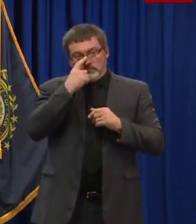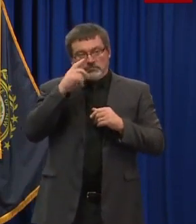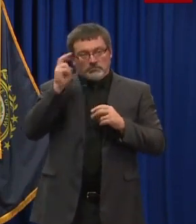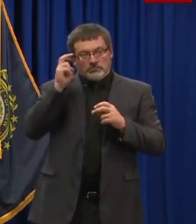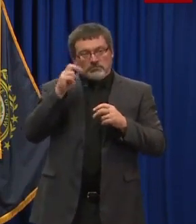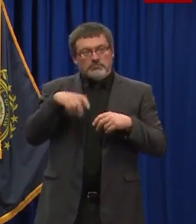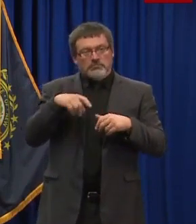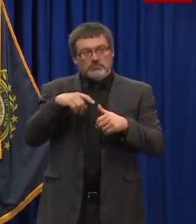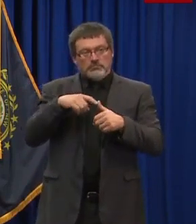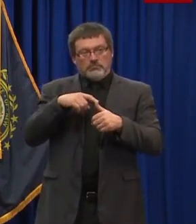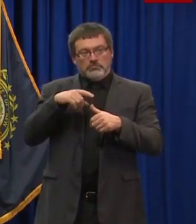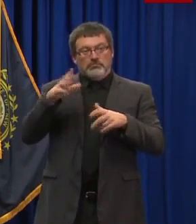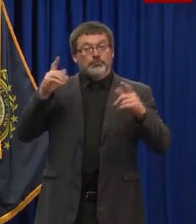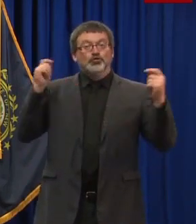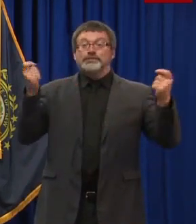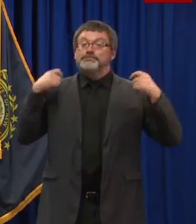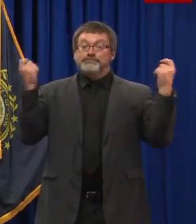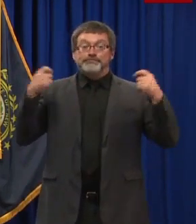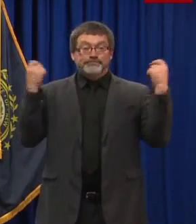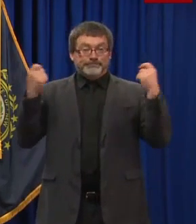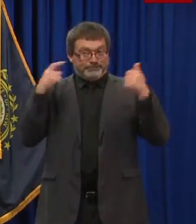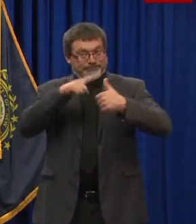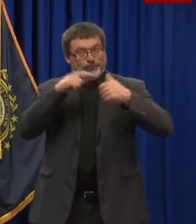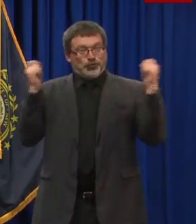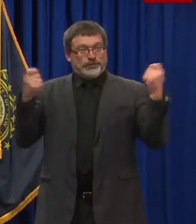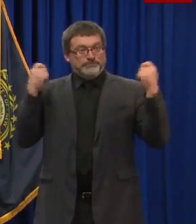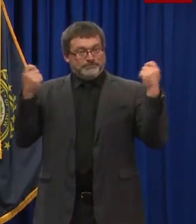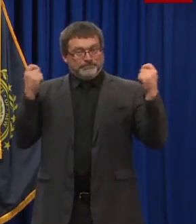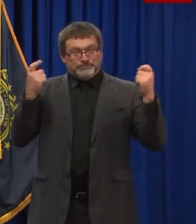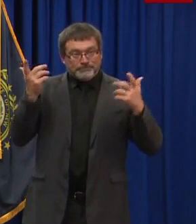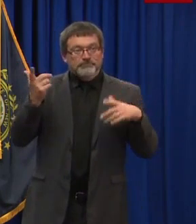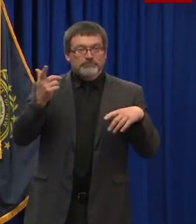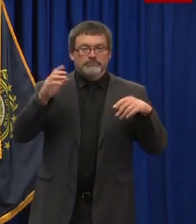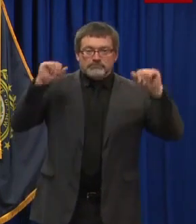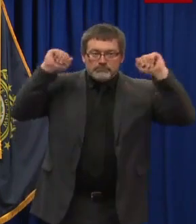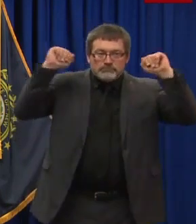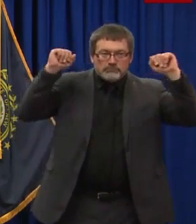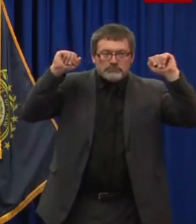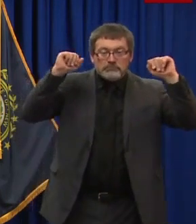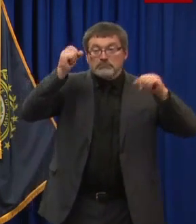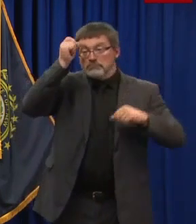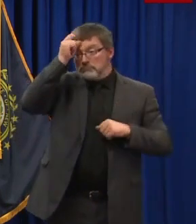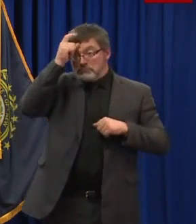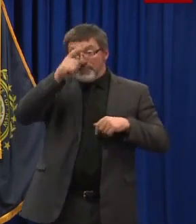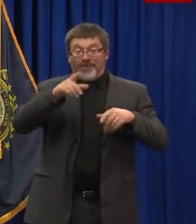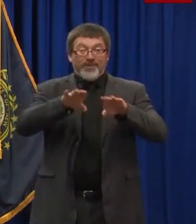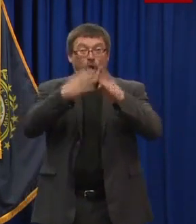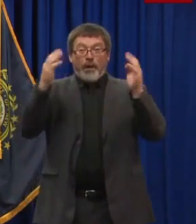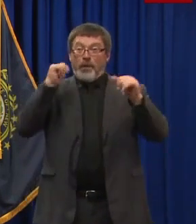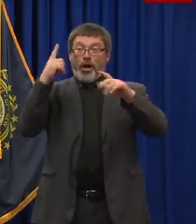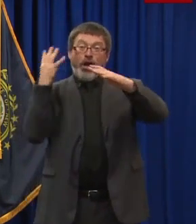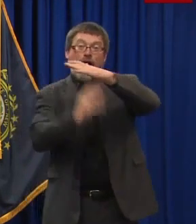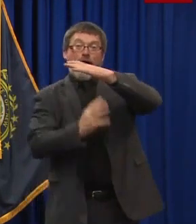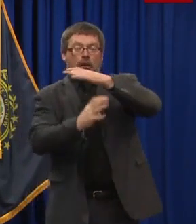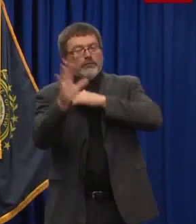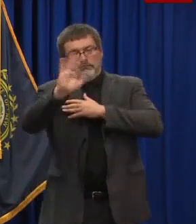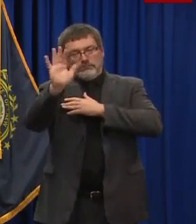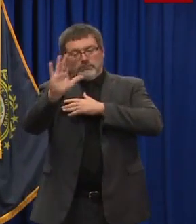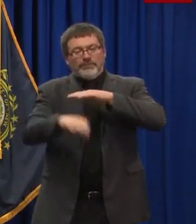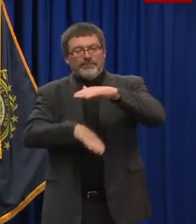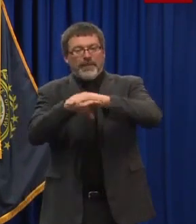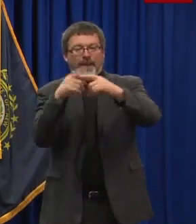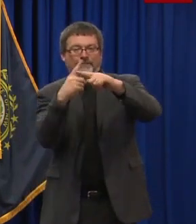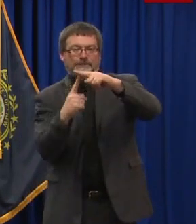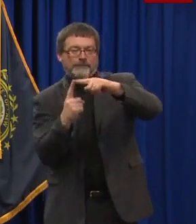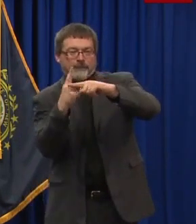traditional gyms will be able to open at 50% capacity to normal gym activity starting on June 15th with some strengthened